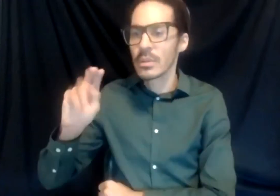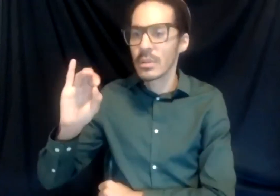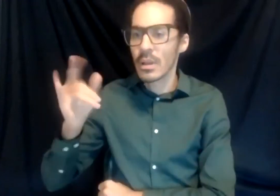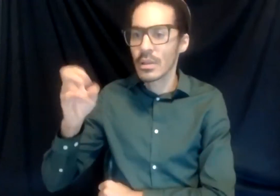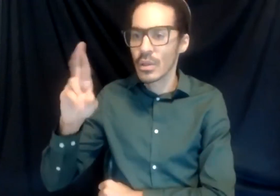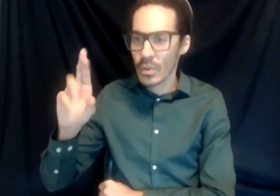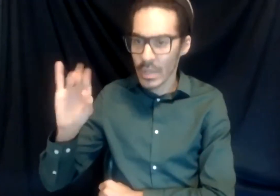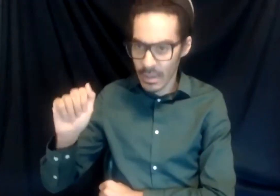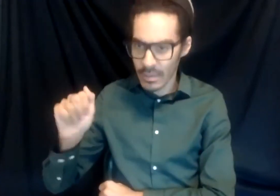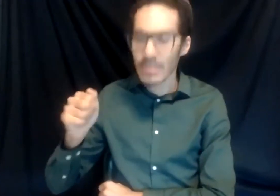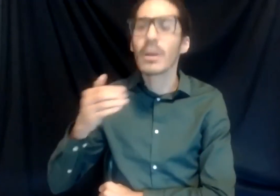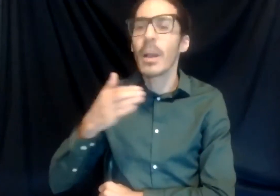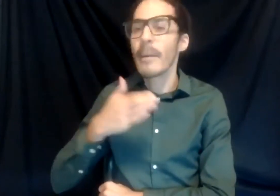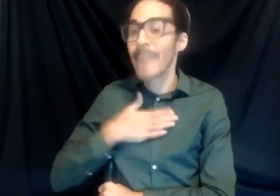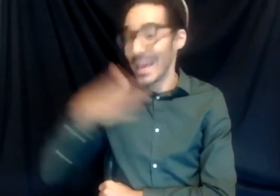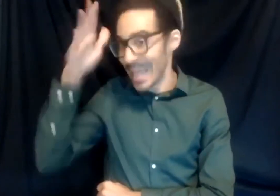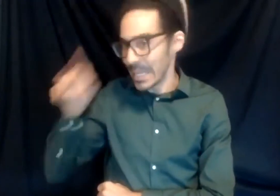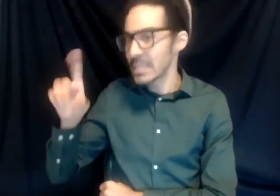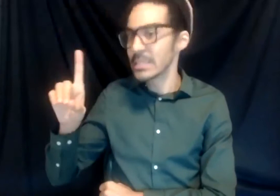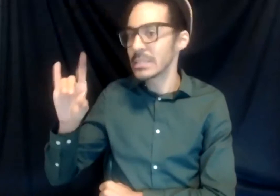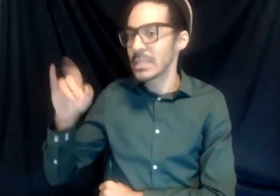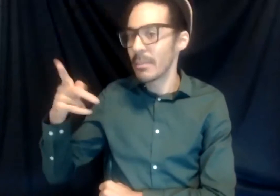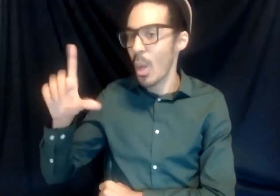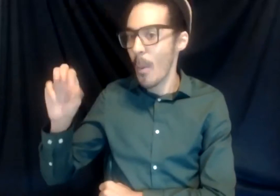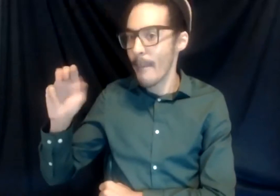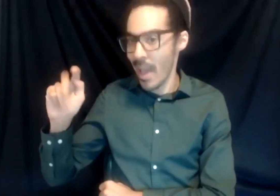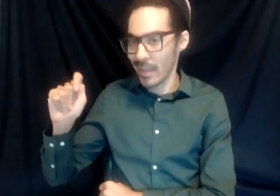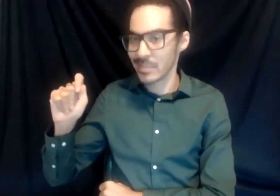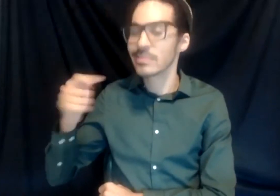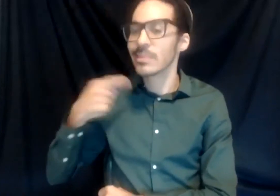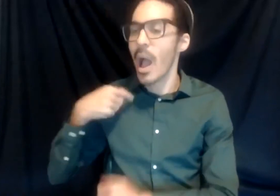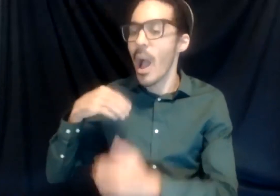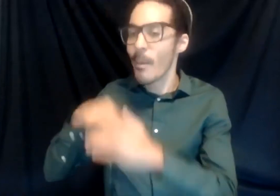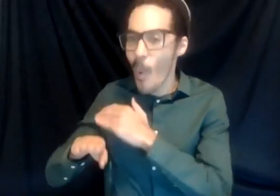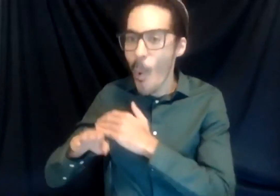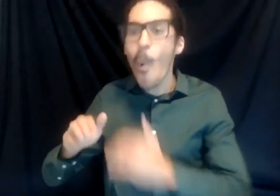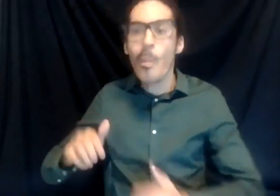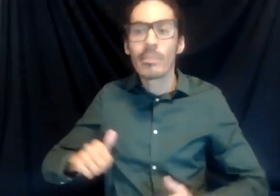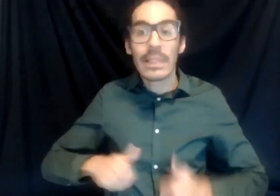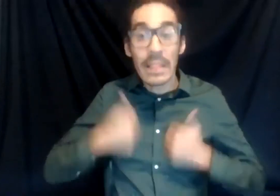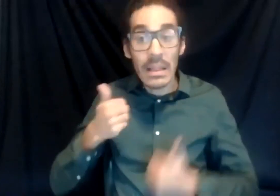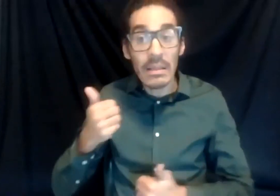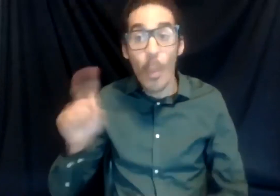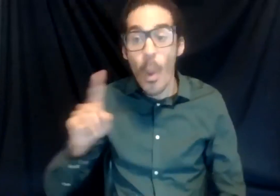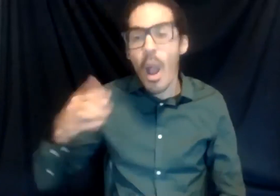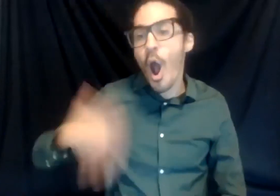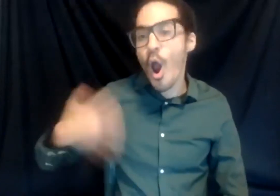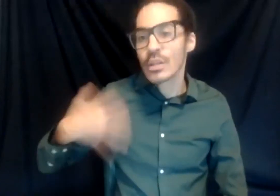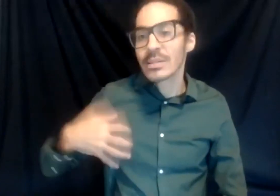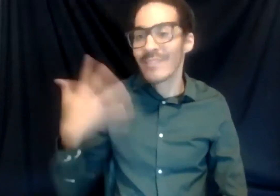man. I, when I was born, I lived in Argentina for five years. So I basically grew up there. Before going back